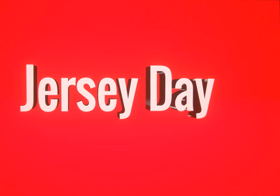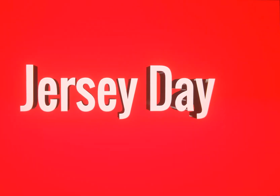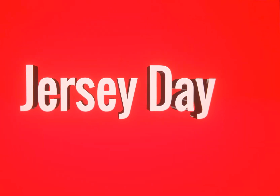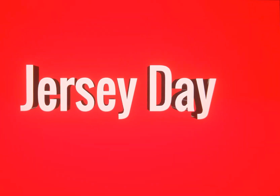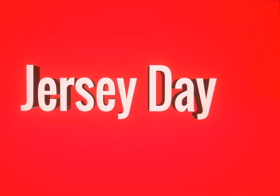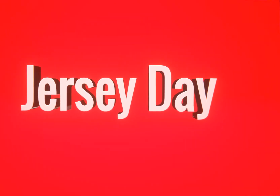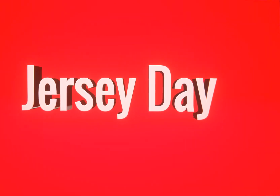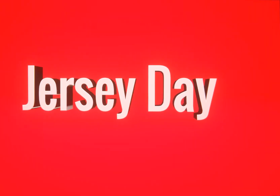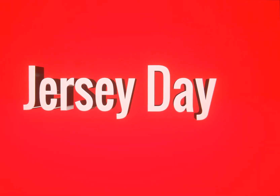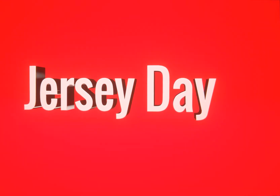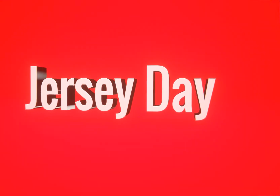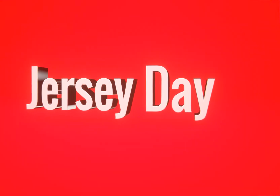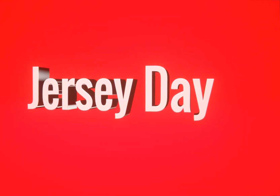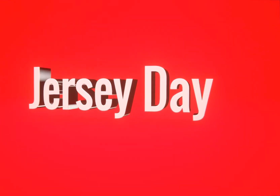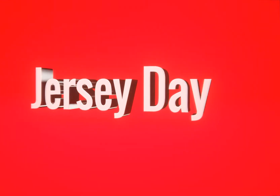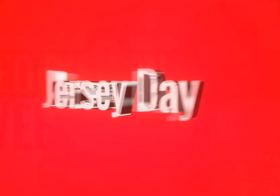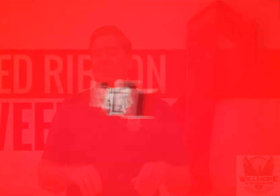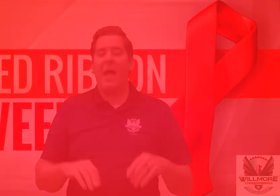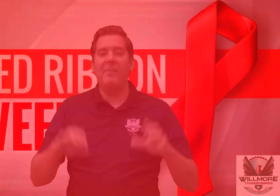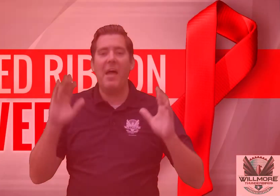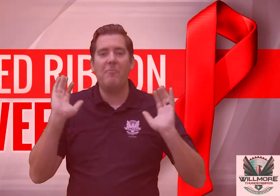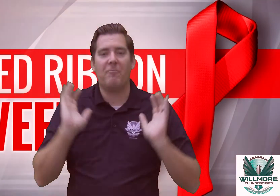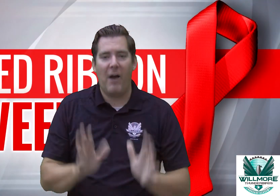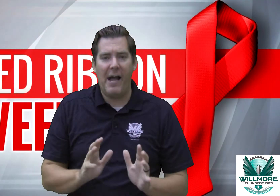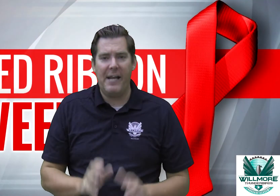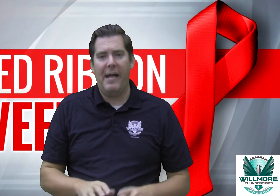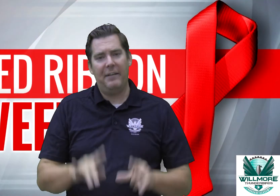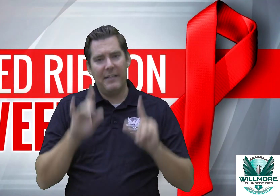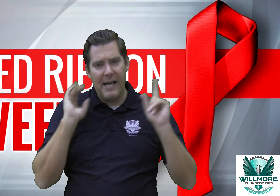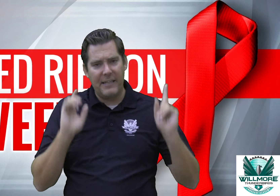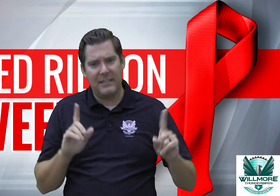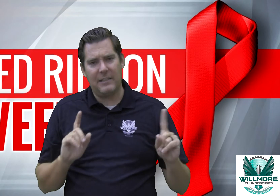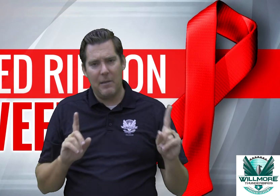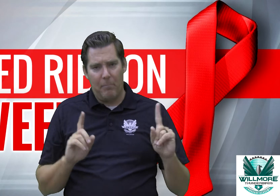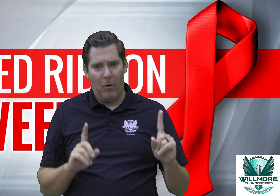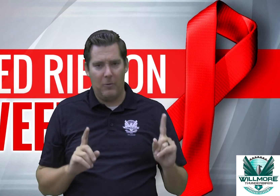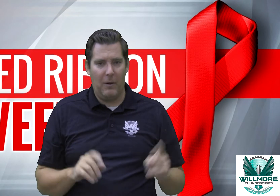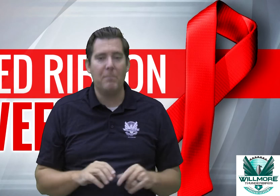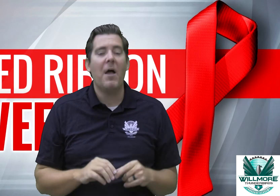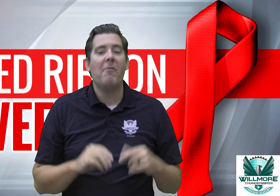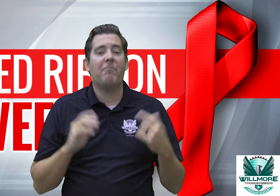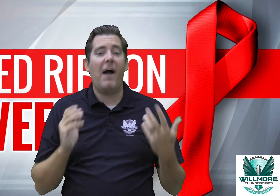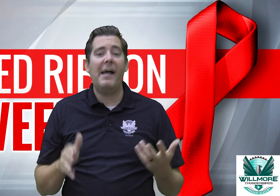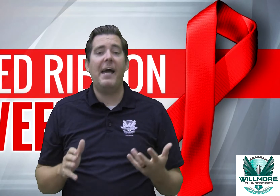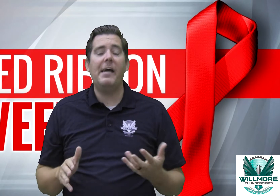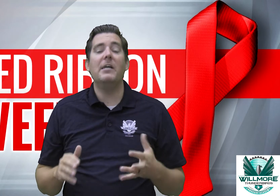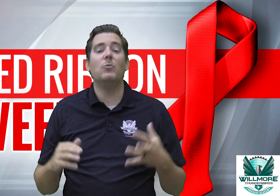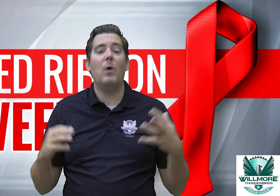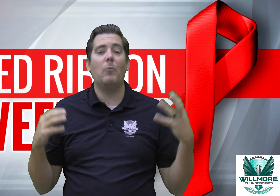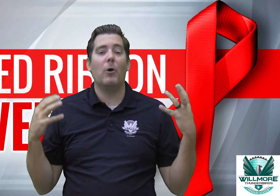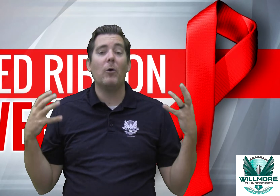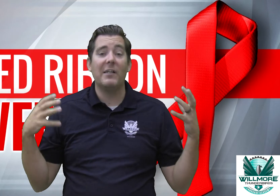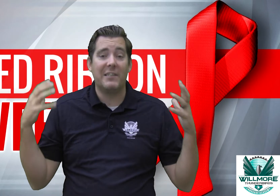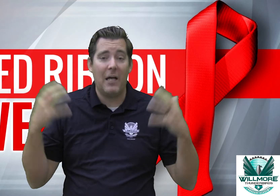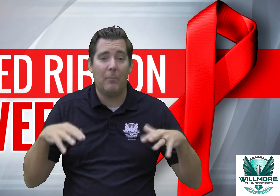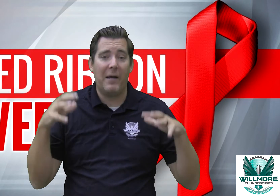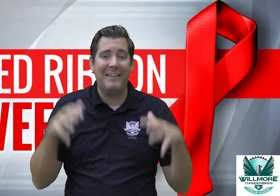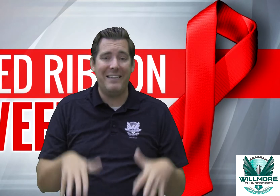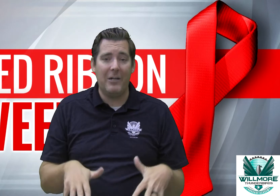Thursday Thursday is jersey day and then Friday and this is an important one Friday is when we're going to celebrate here